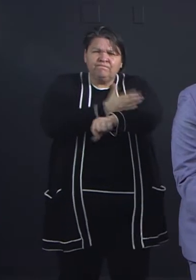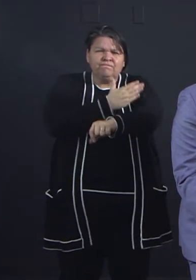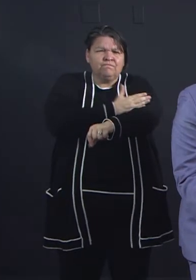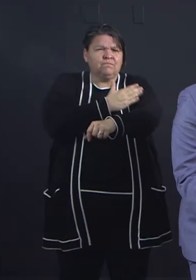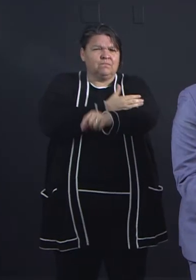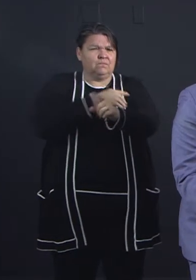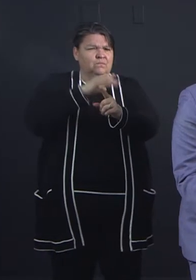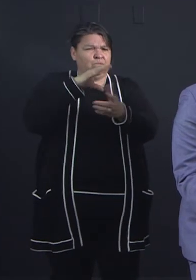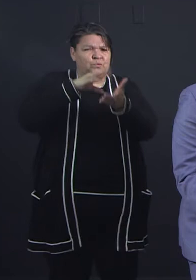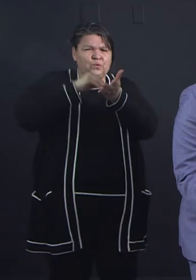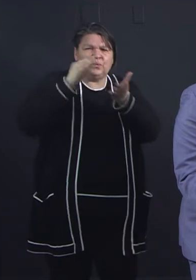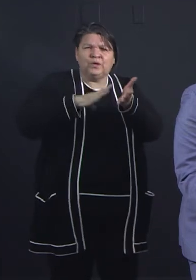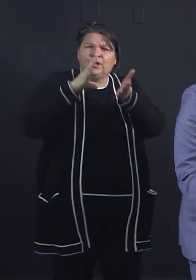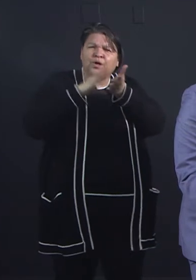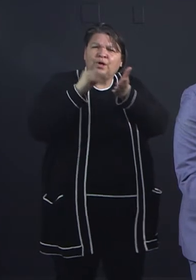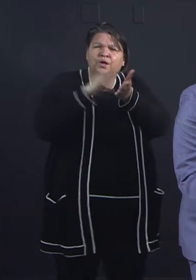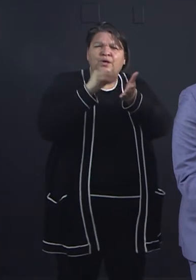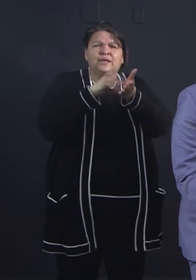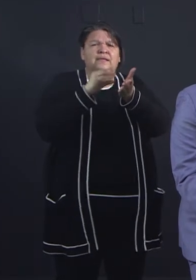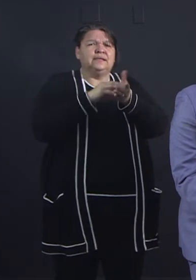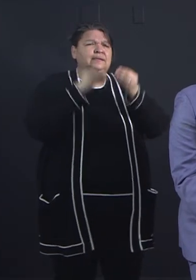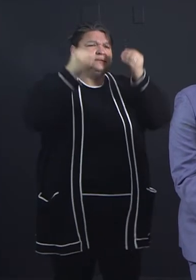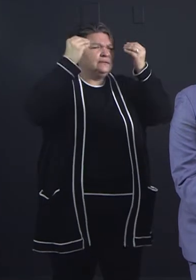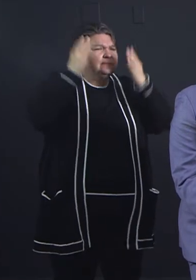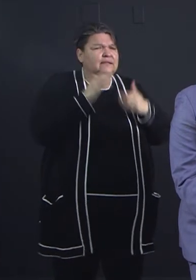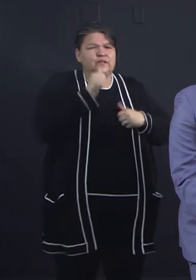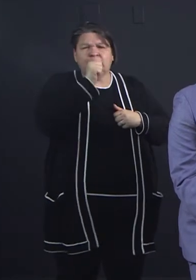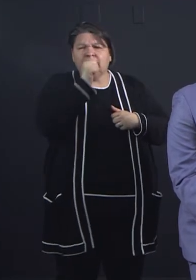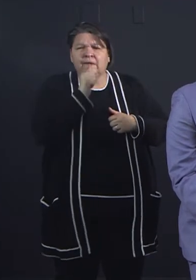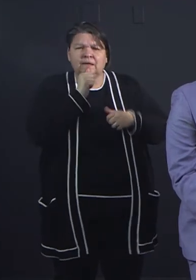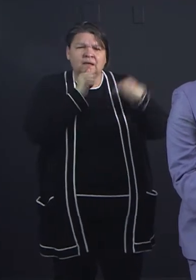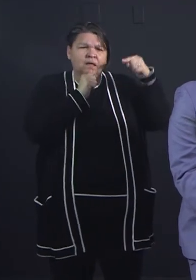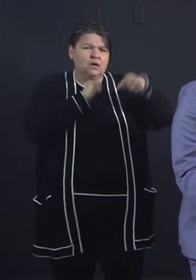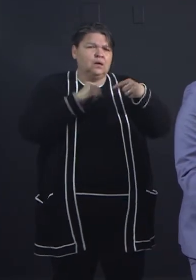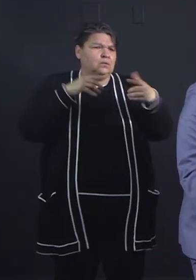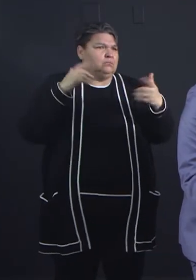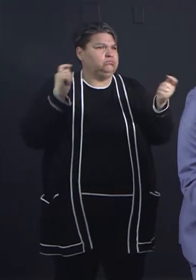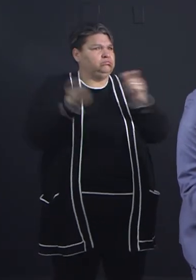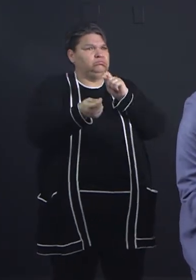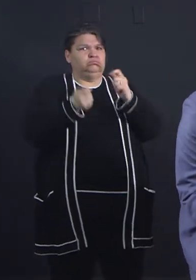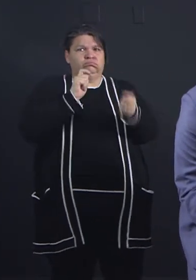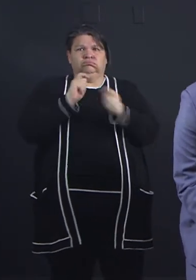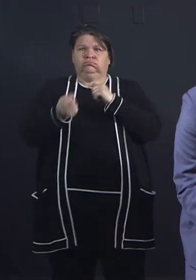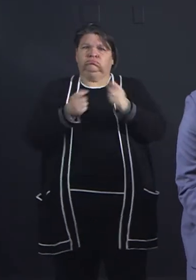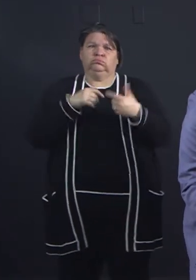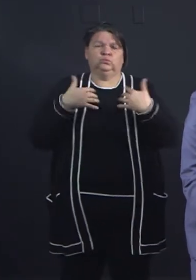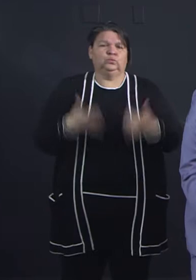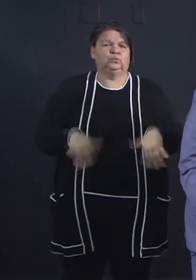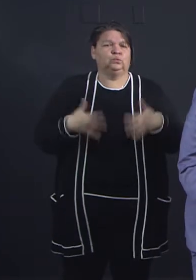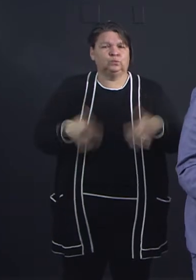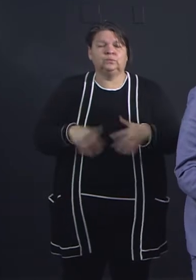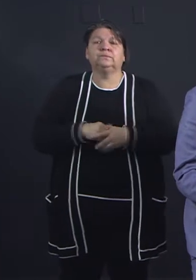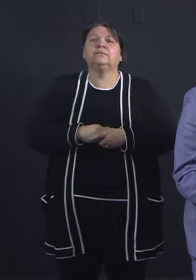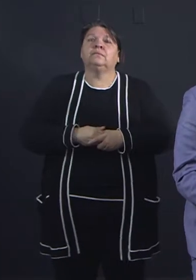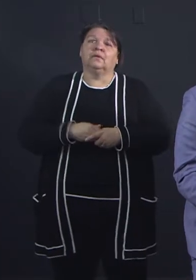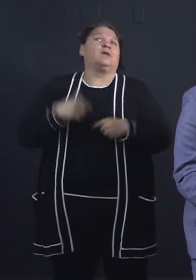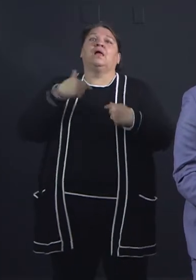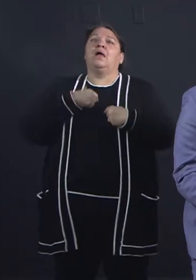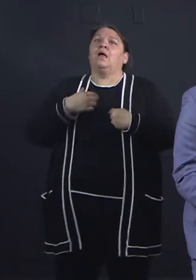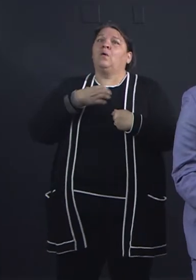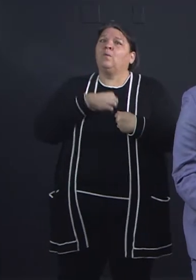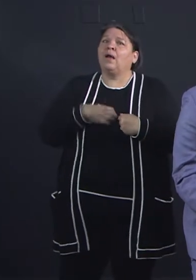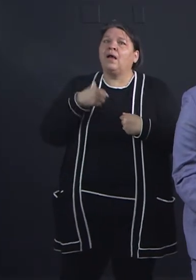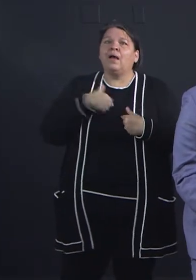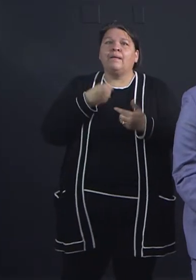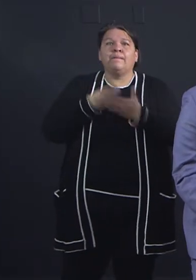our teachers. This is new for everyone. So what does that really look like? And don't you wish you'd bought stock in Zoom? Absolutely. Well, I